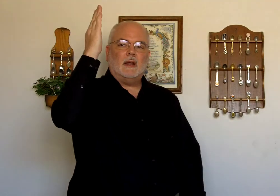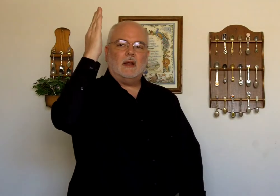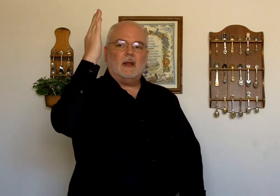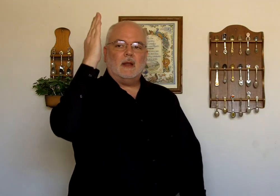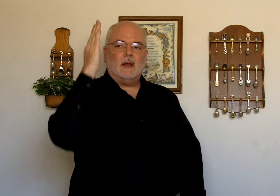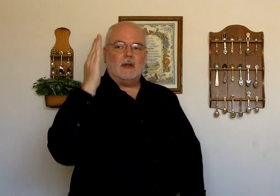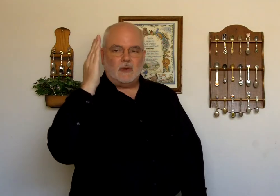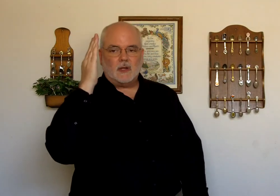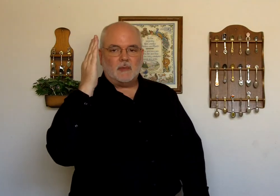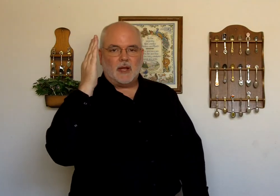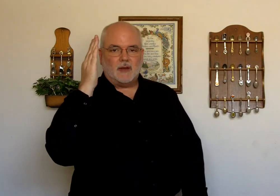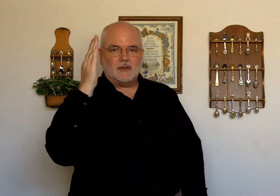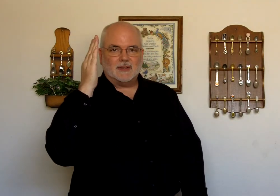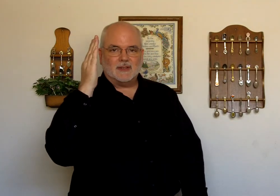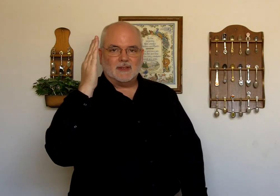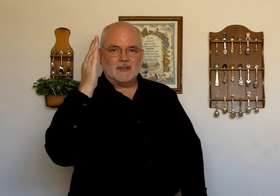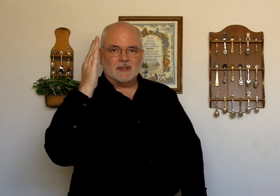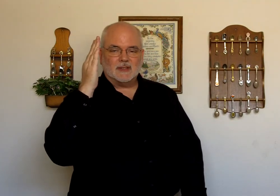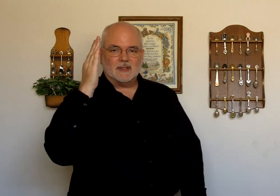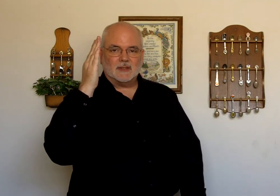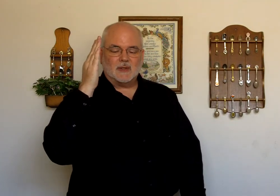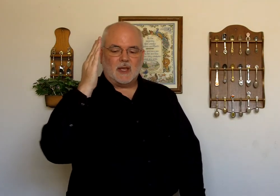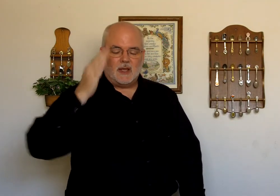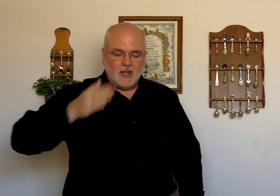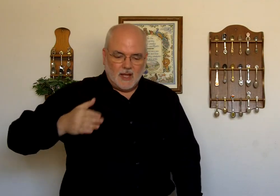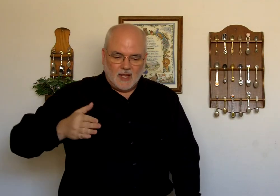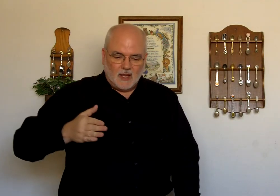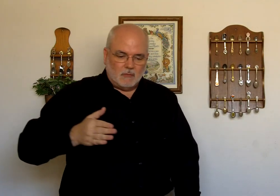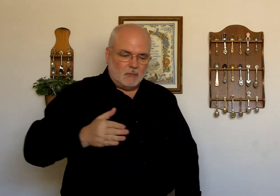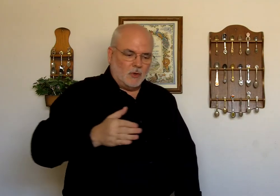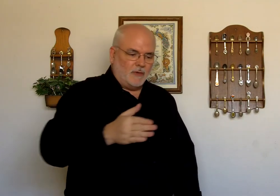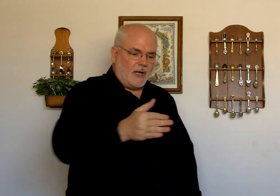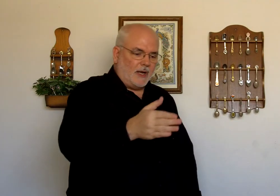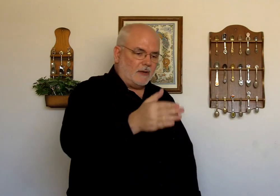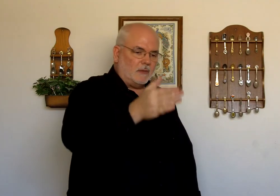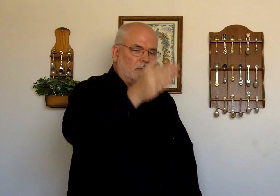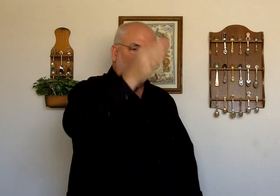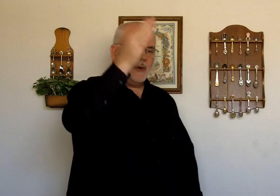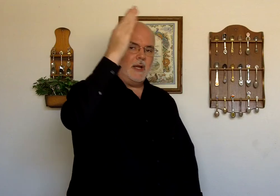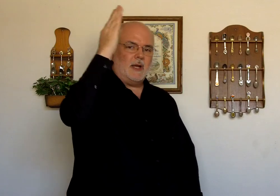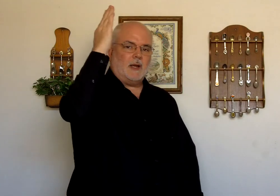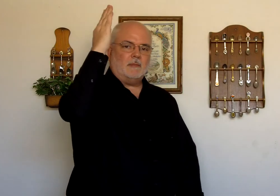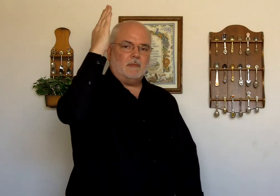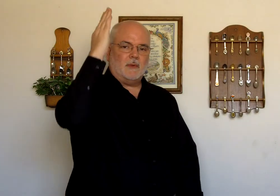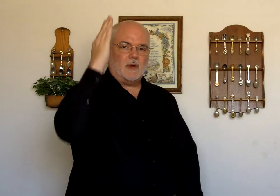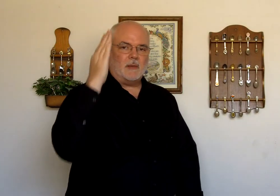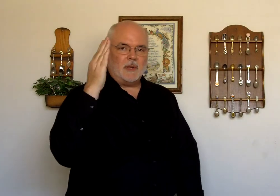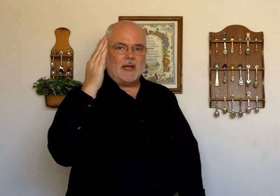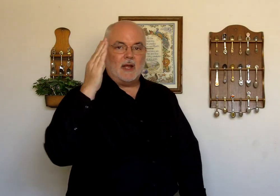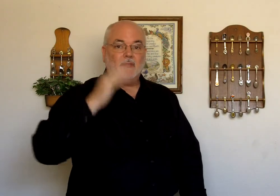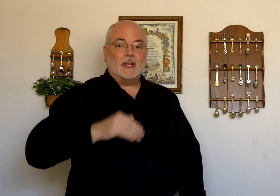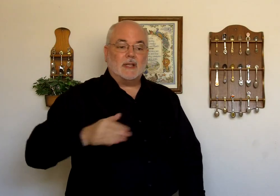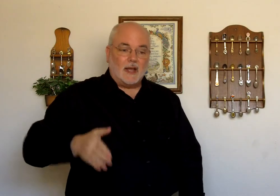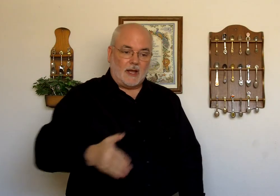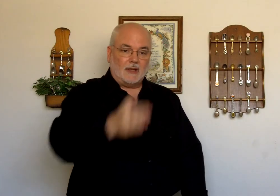And you come down. Okay. Move it out. Bring it up. Drop it down. That's God.